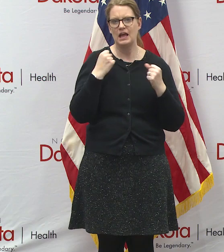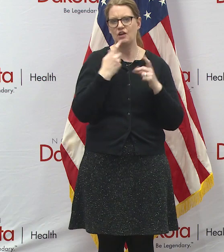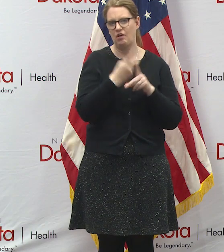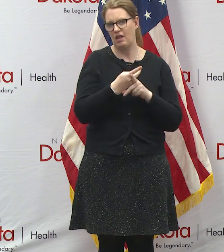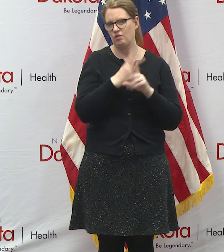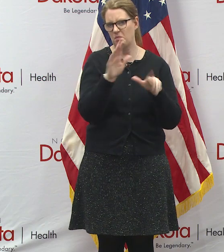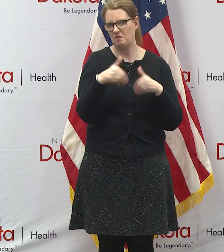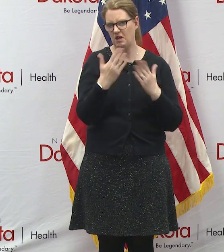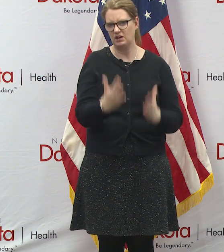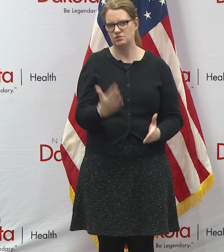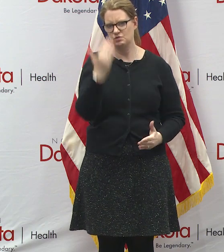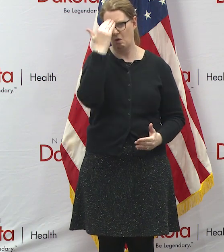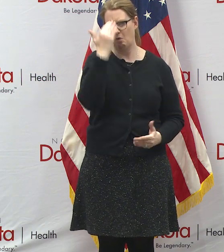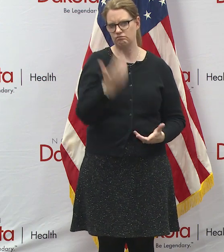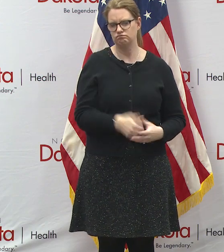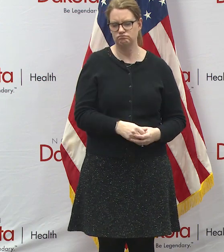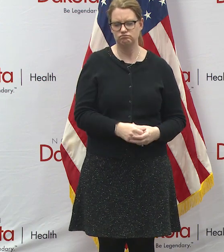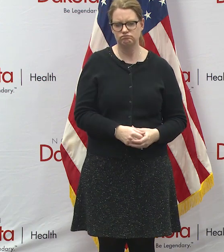know that thank you